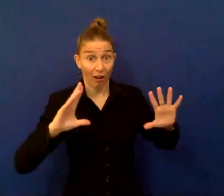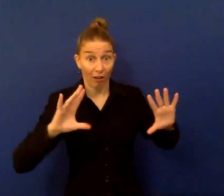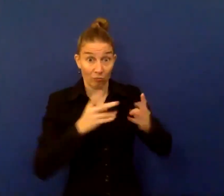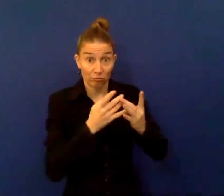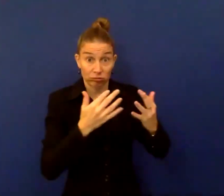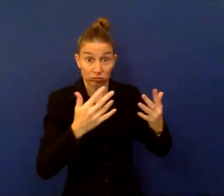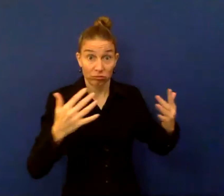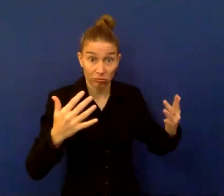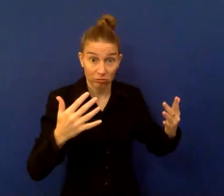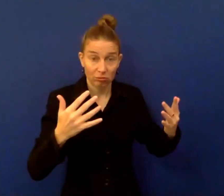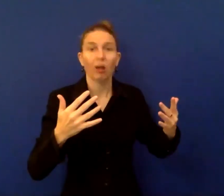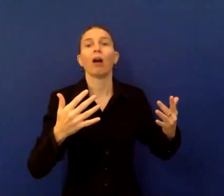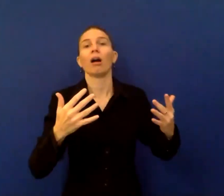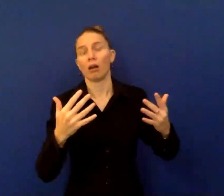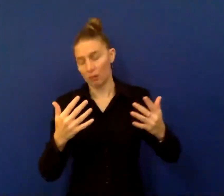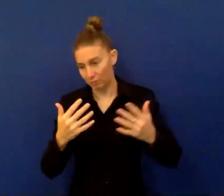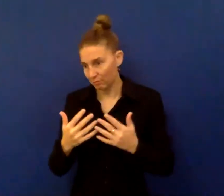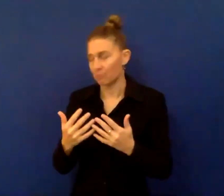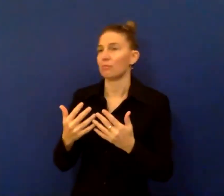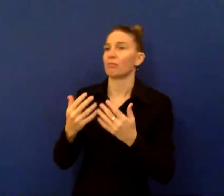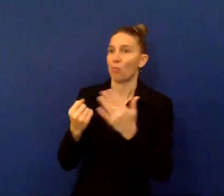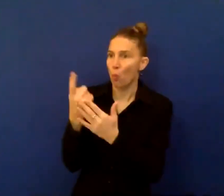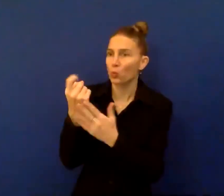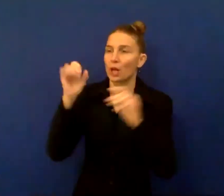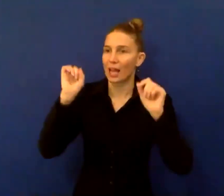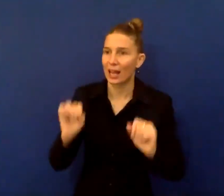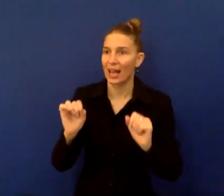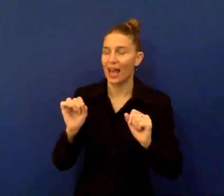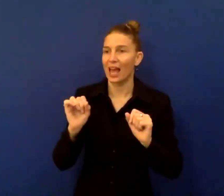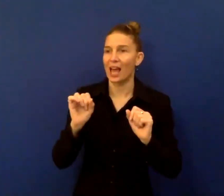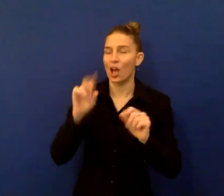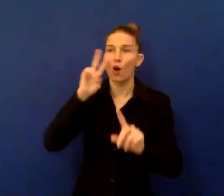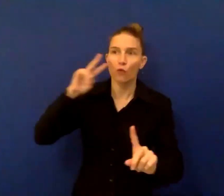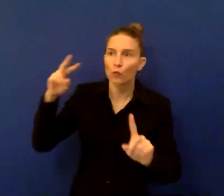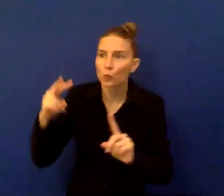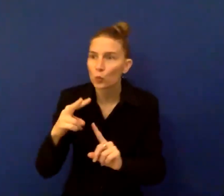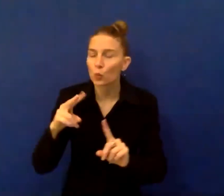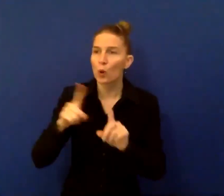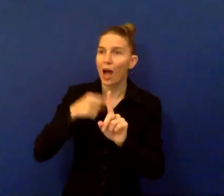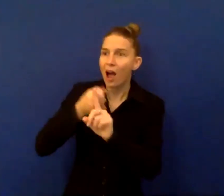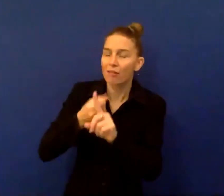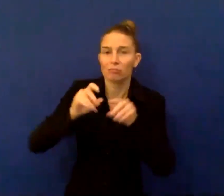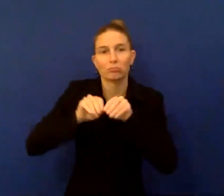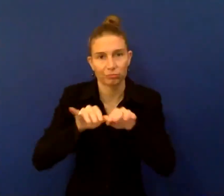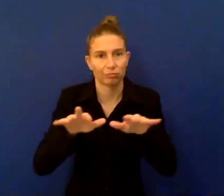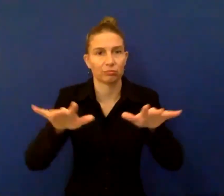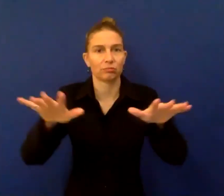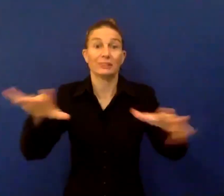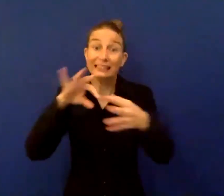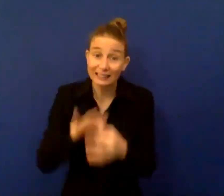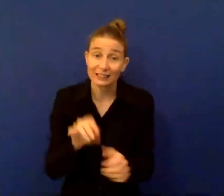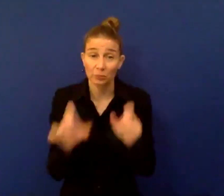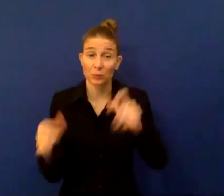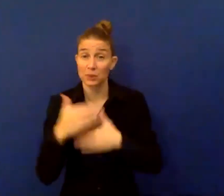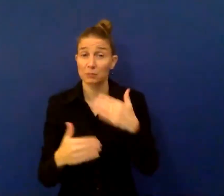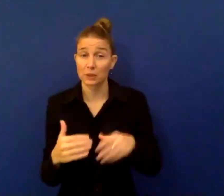share our views and develop our advocacy strategies around data and persons with disabilities. So for